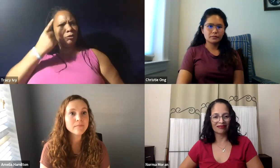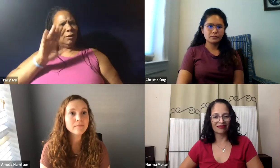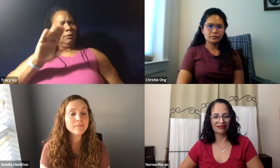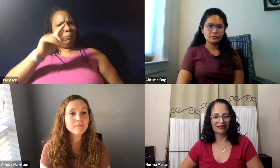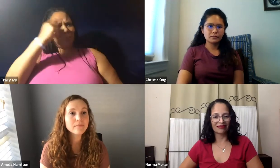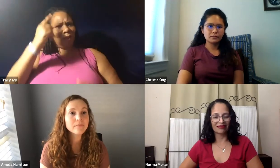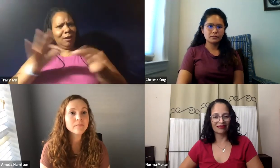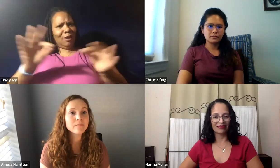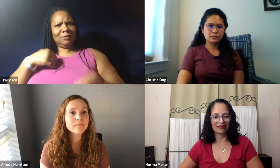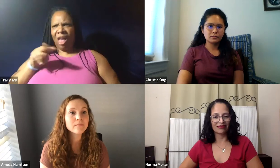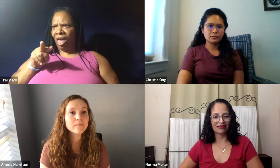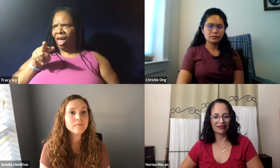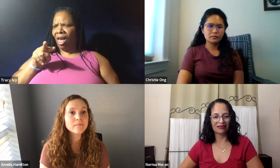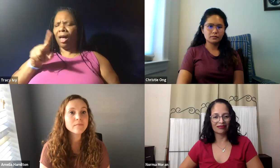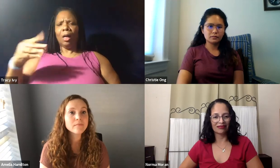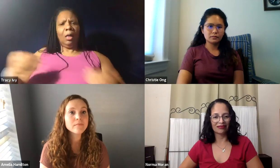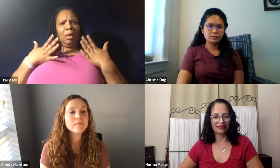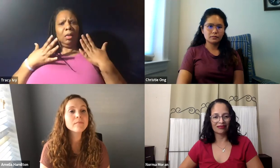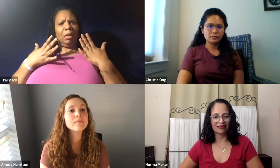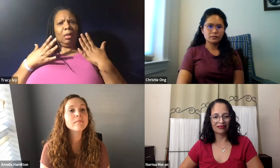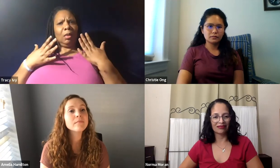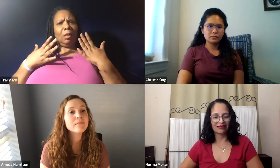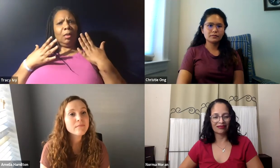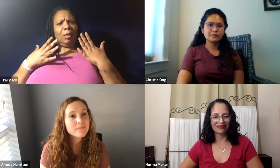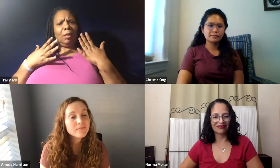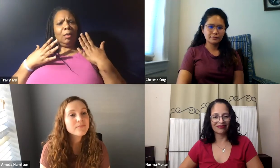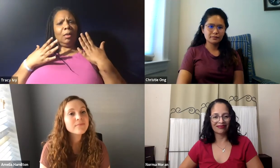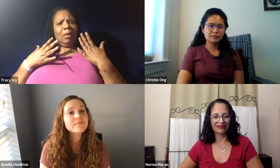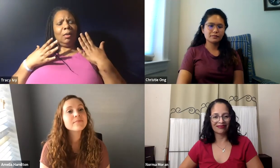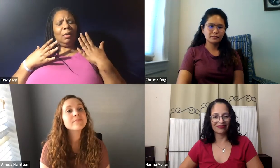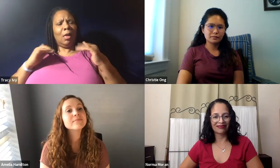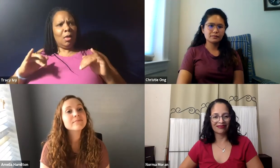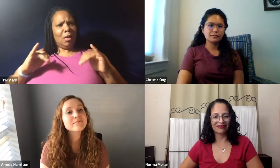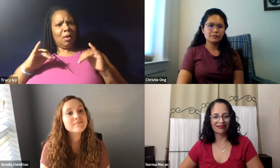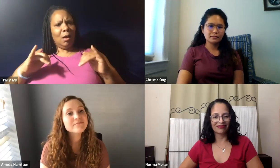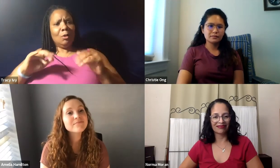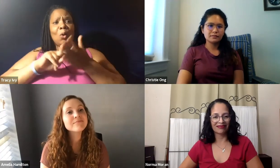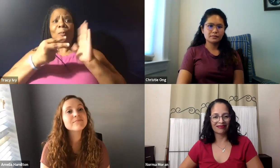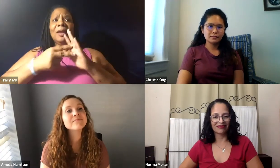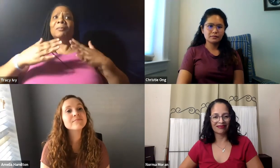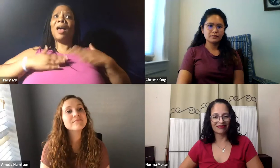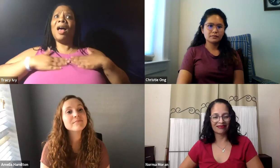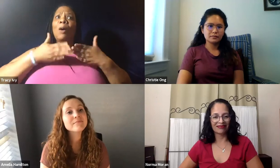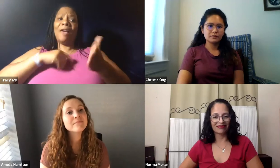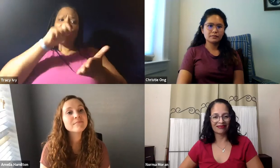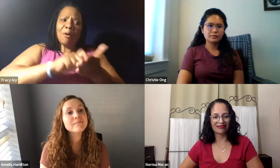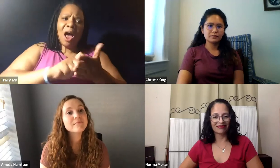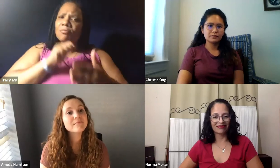we had a multicultural perspective who could understand your black language. And I was inspired by that. It was a white